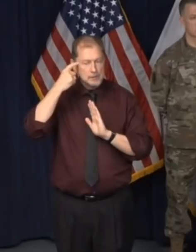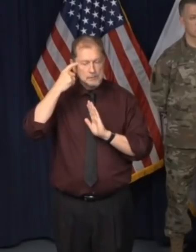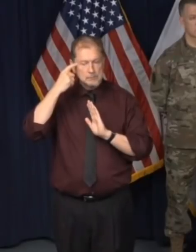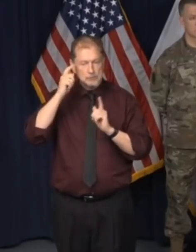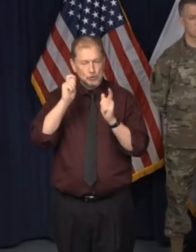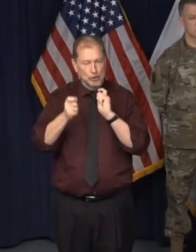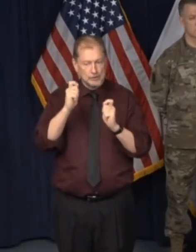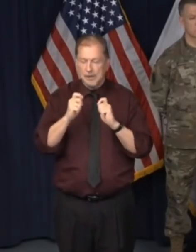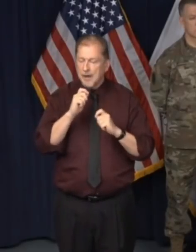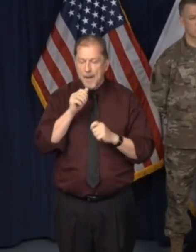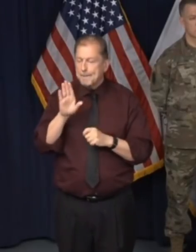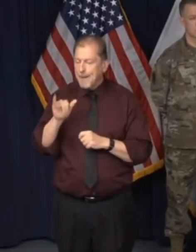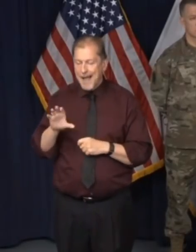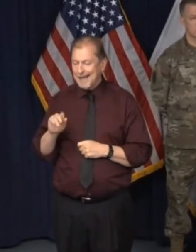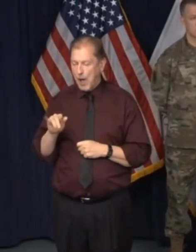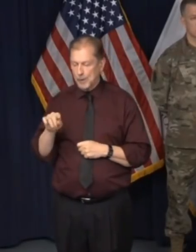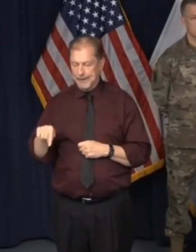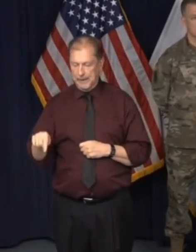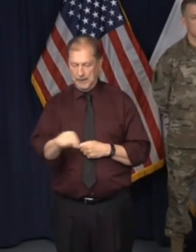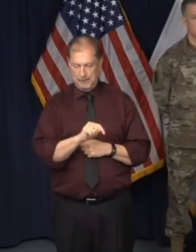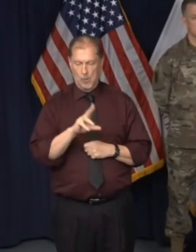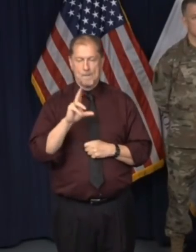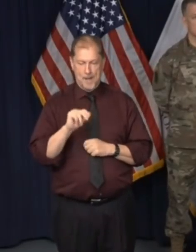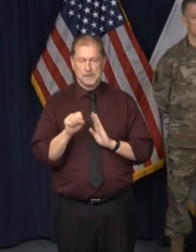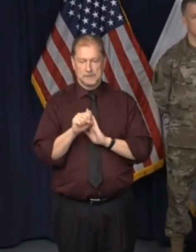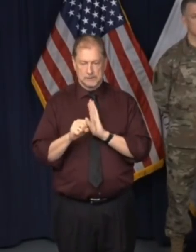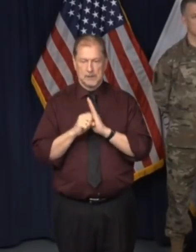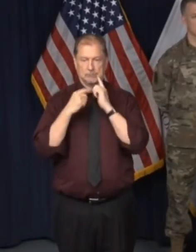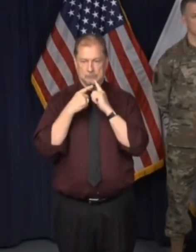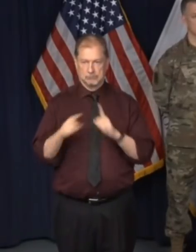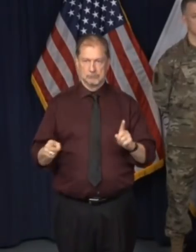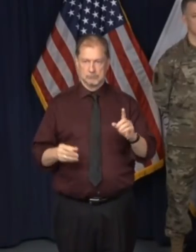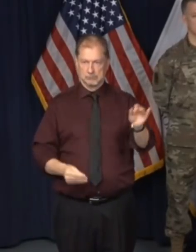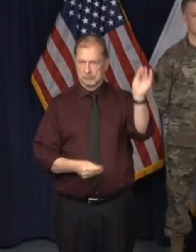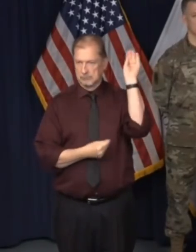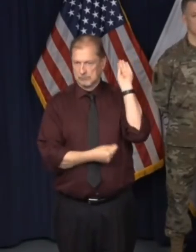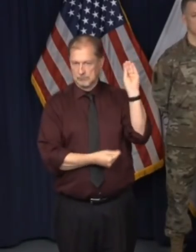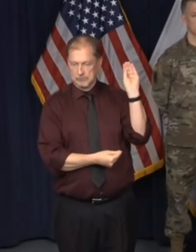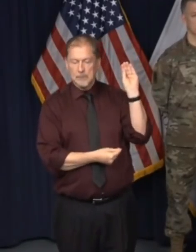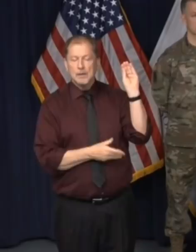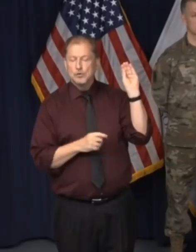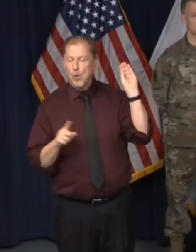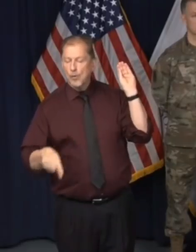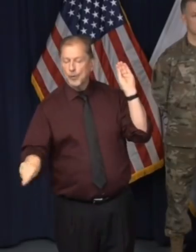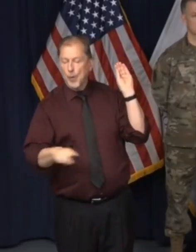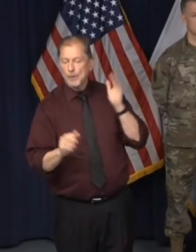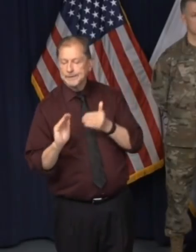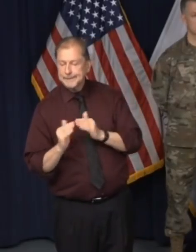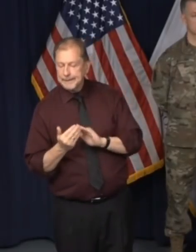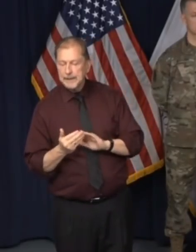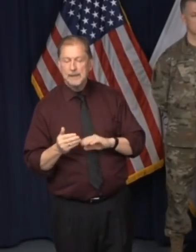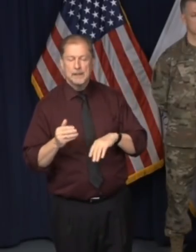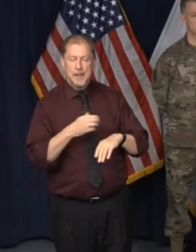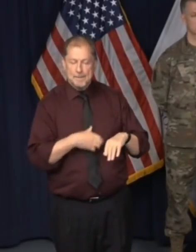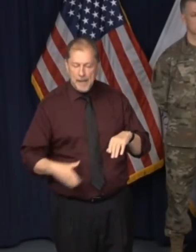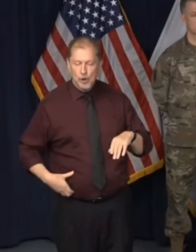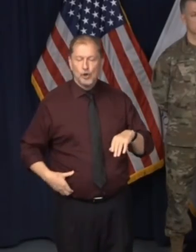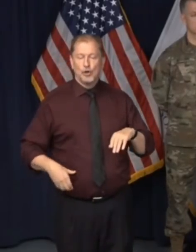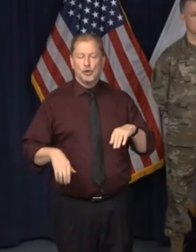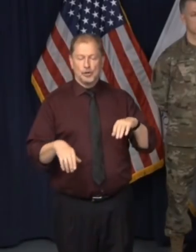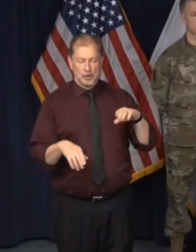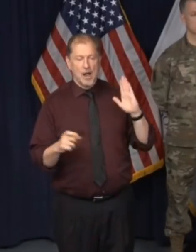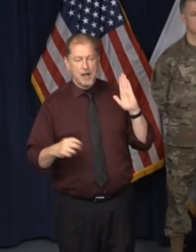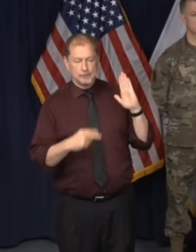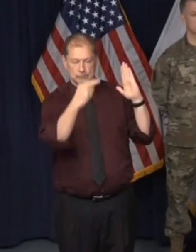uh, so I would, you know, encourage people to look at that county administrators and, uh, city, uh, mayors to